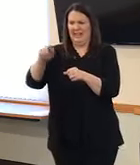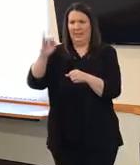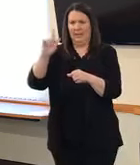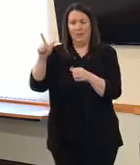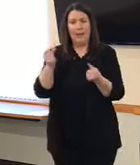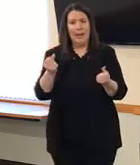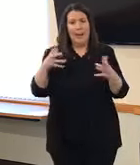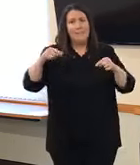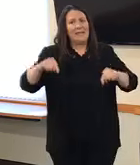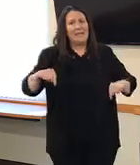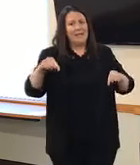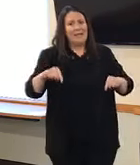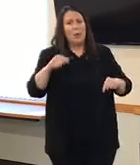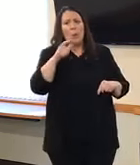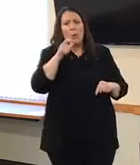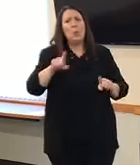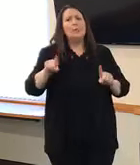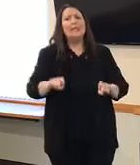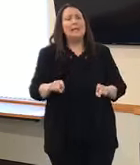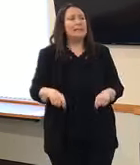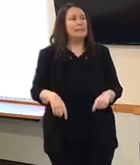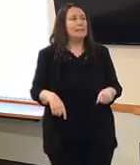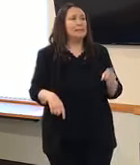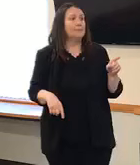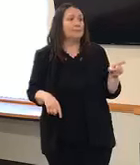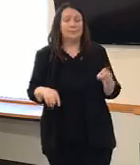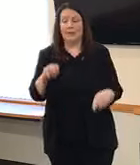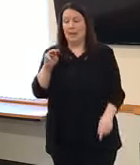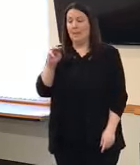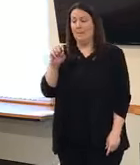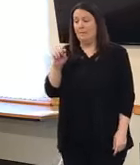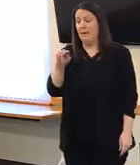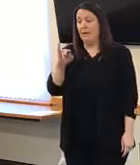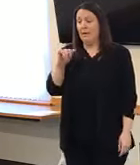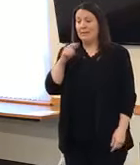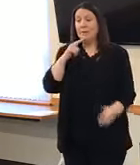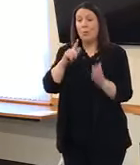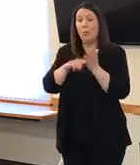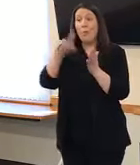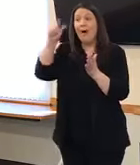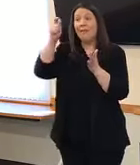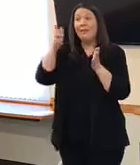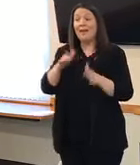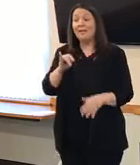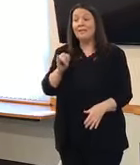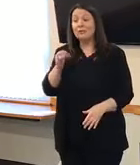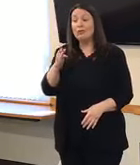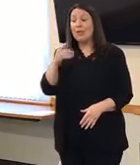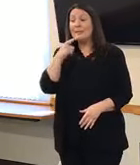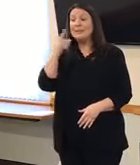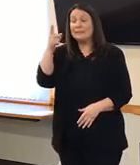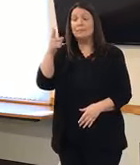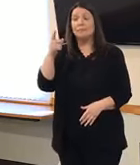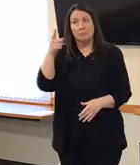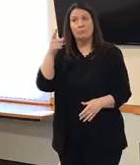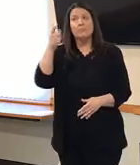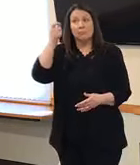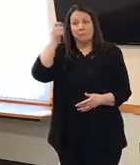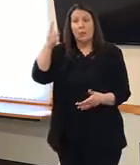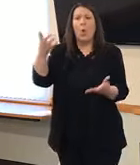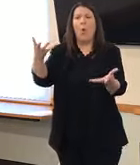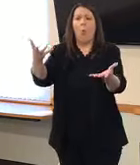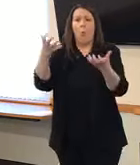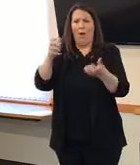area and who would be getting these tests? I think what the governor is requesting is a noble request to have that much testing